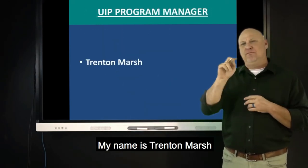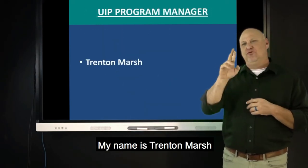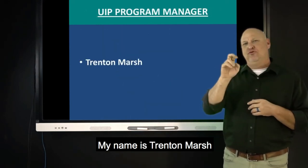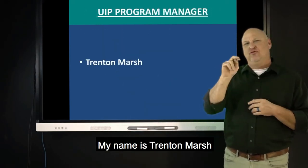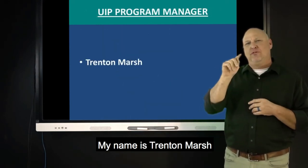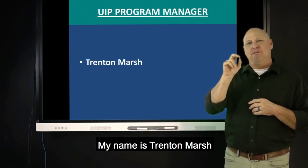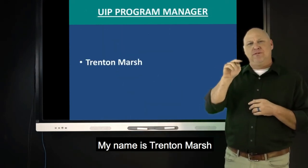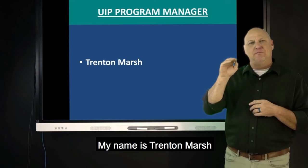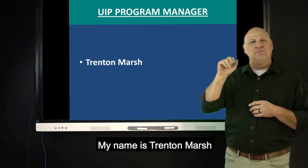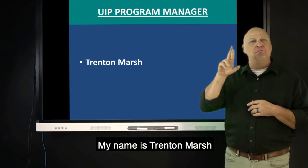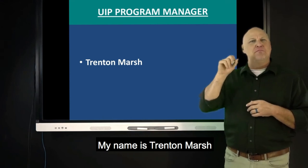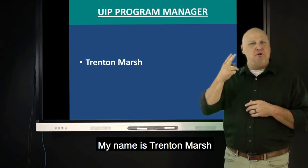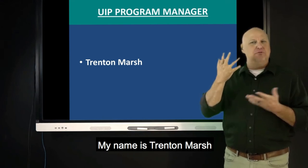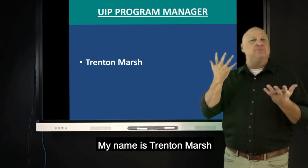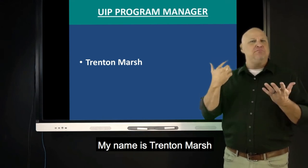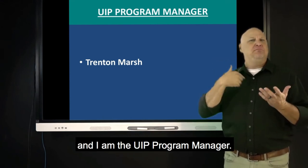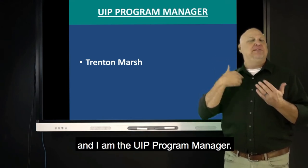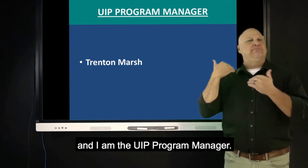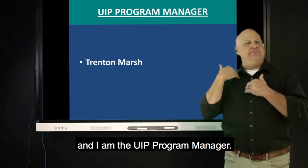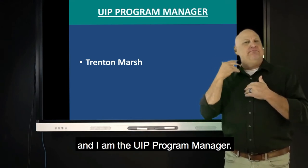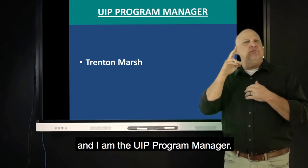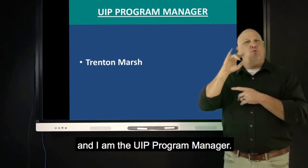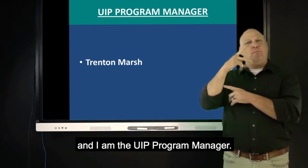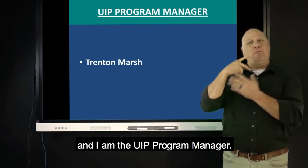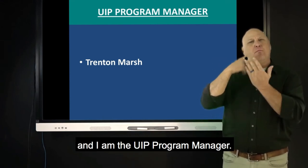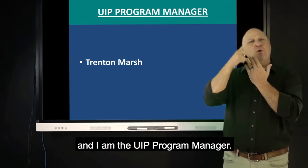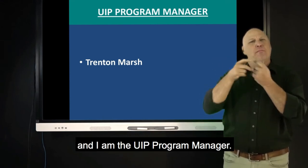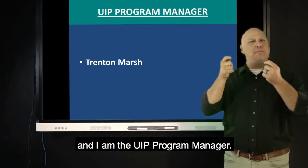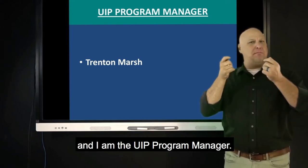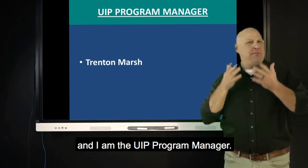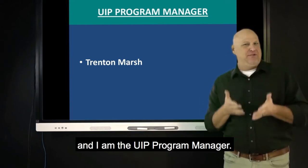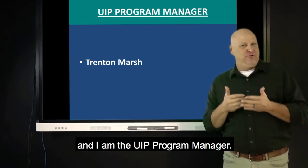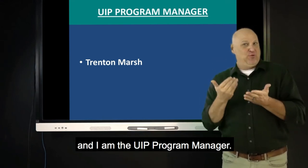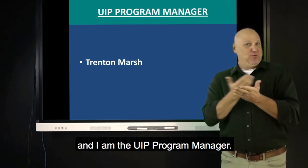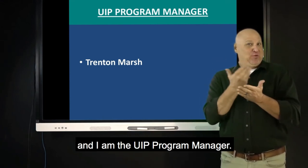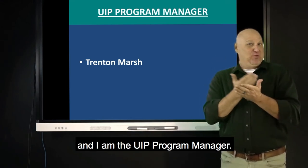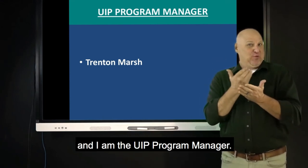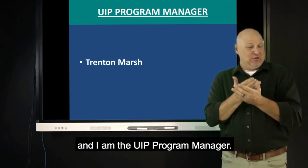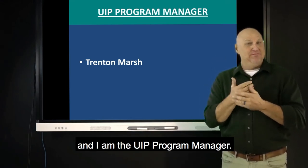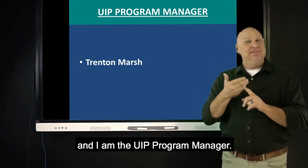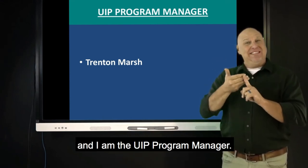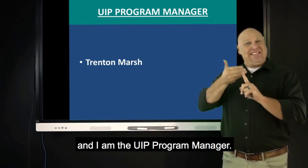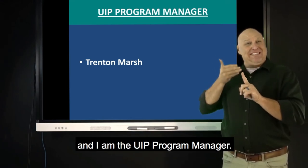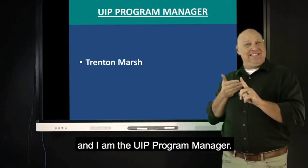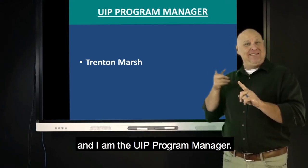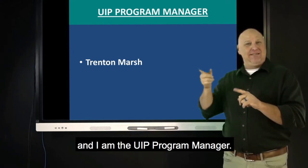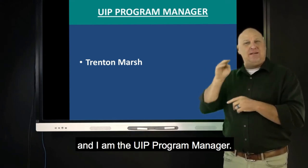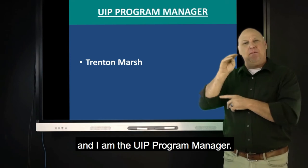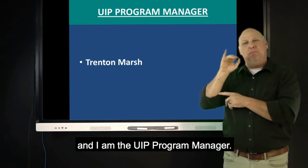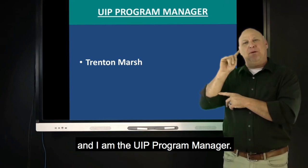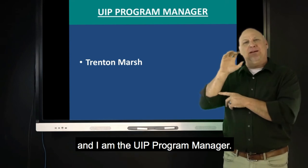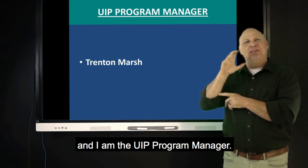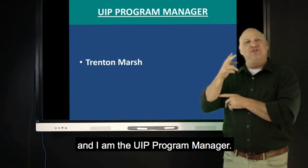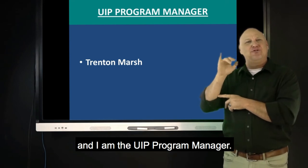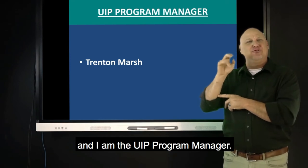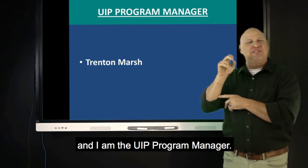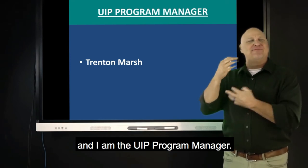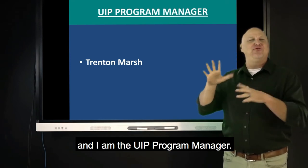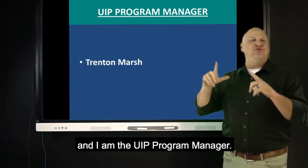My name is Trenton Marsh, and I am the UIP program manager. Previous to this